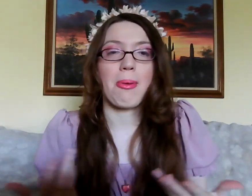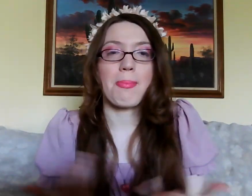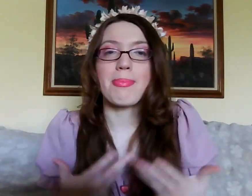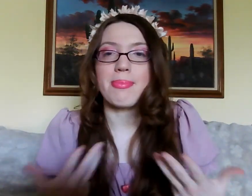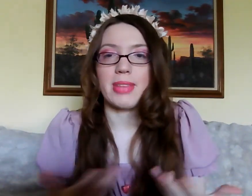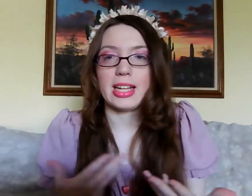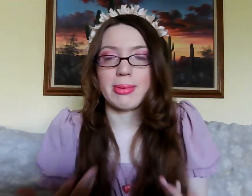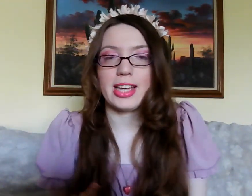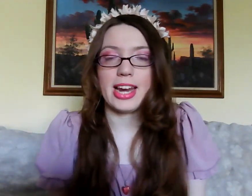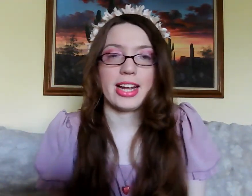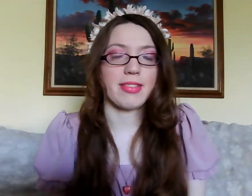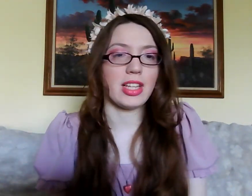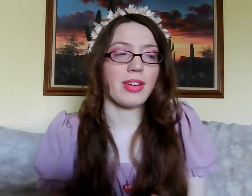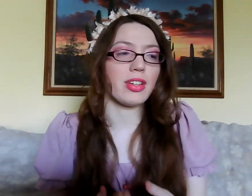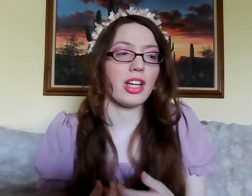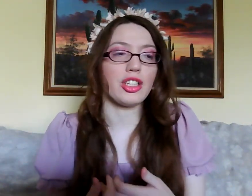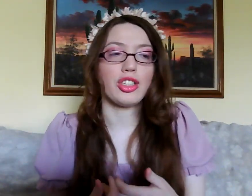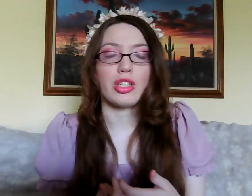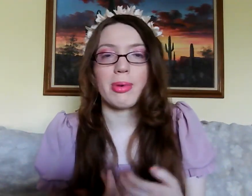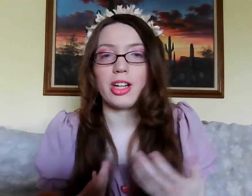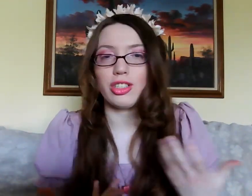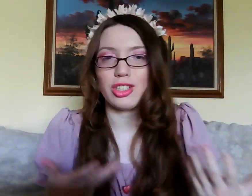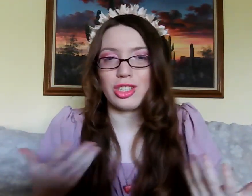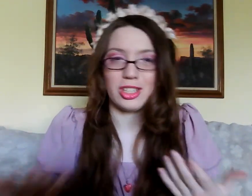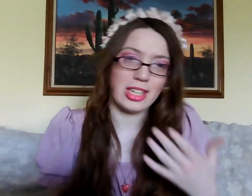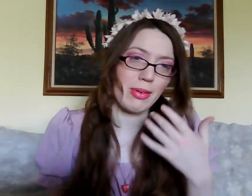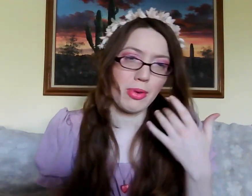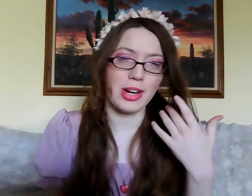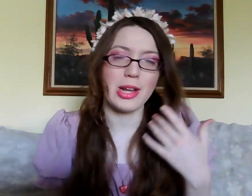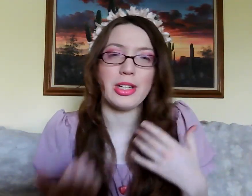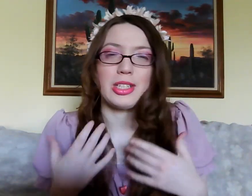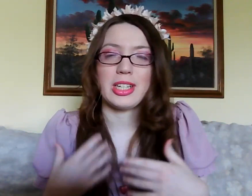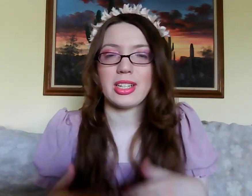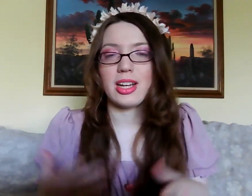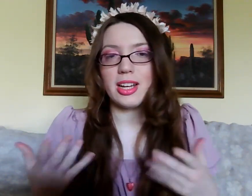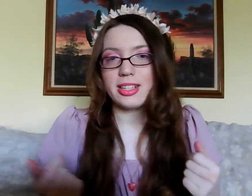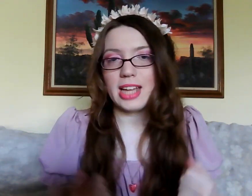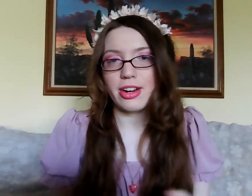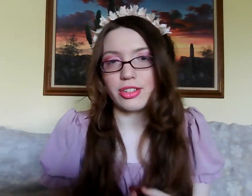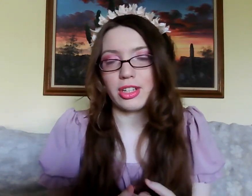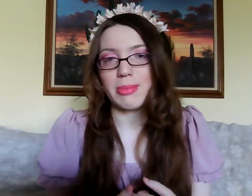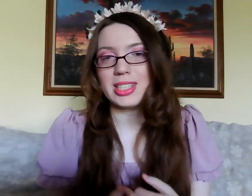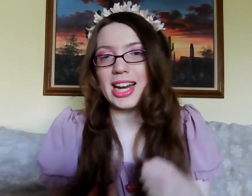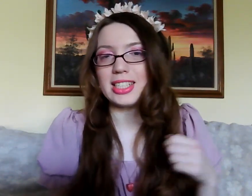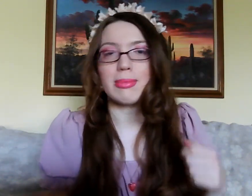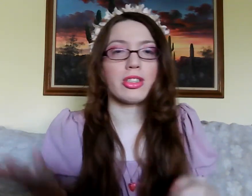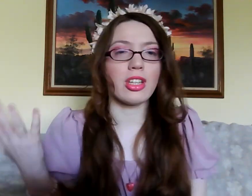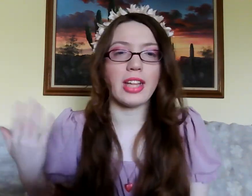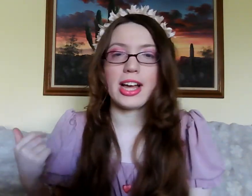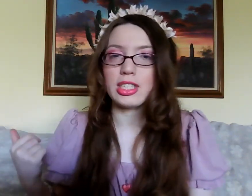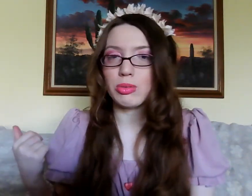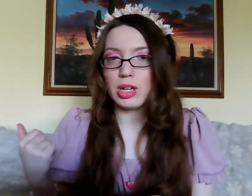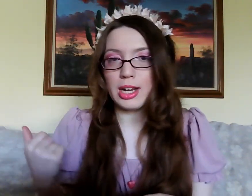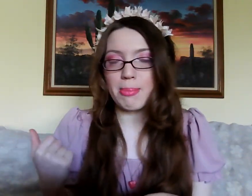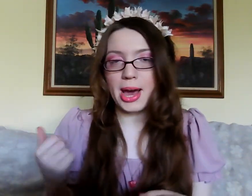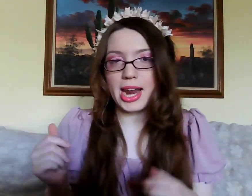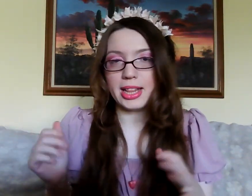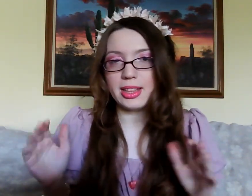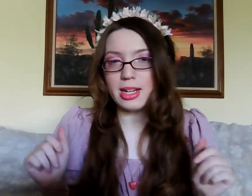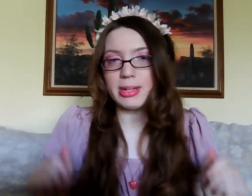like, the beginning of a loving relationship, but also just songs that have a more innocent tenor to them. It's kind of similar to the last week, but a little bit